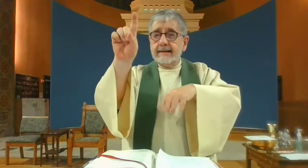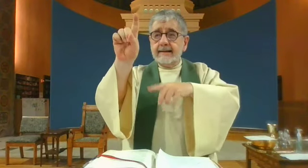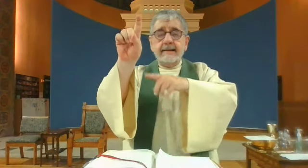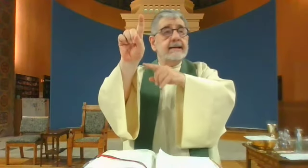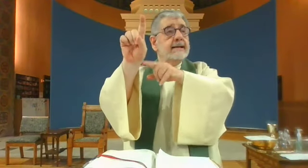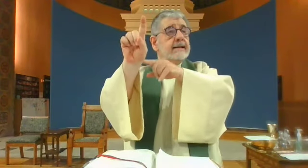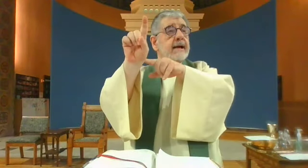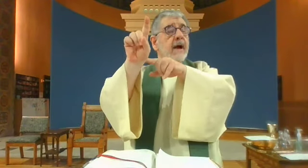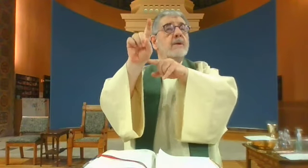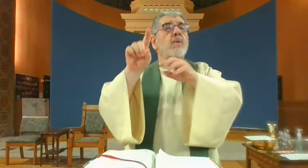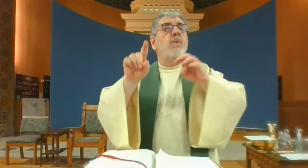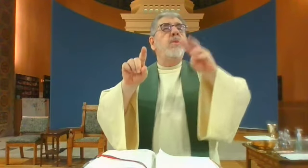It happens in Ireland